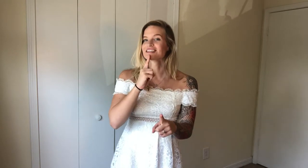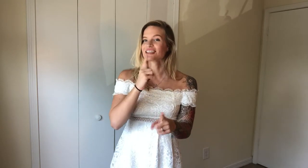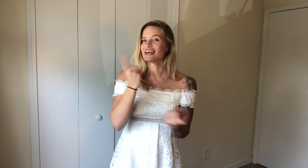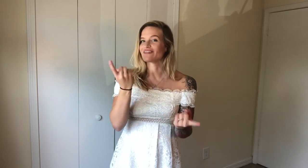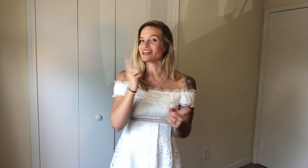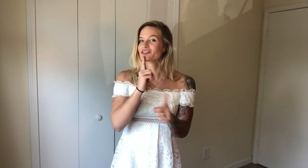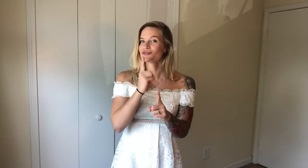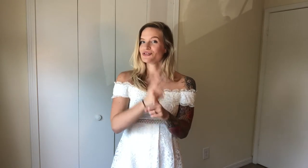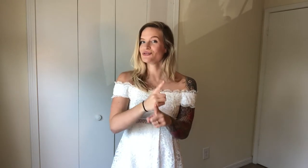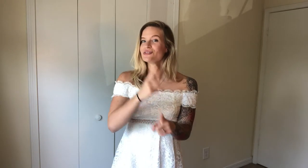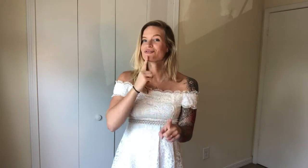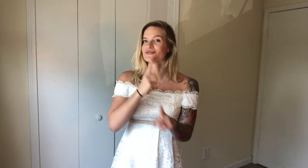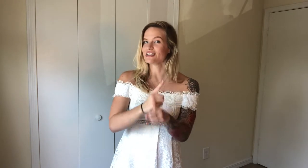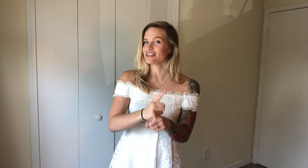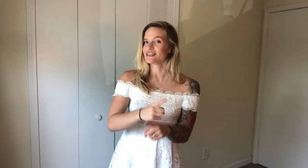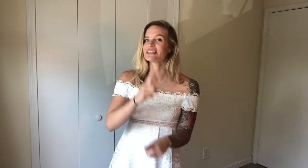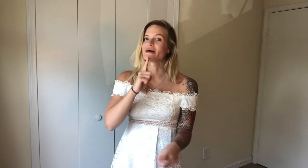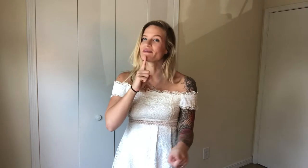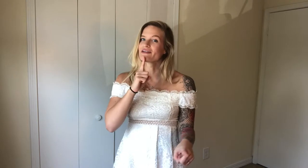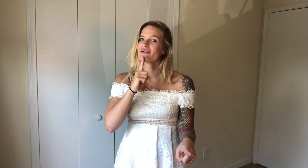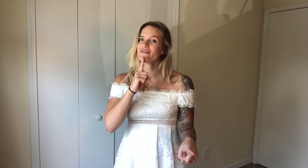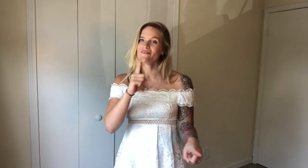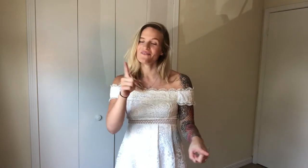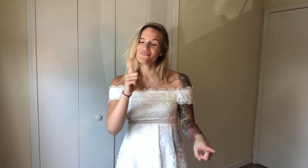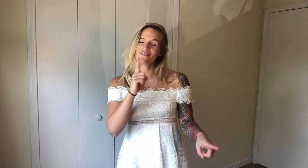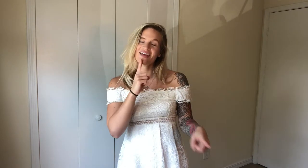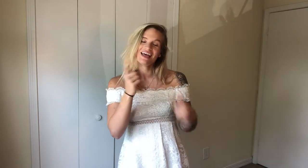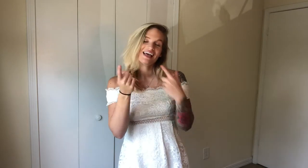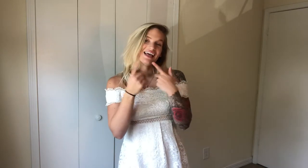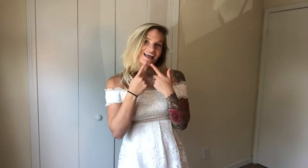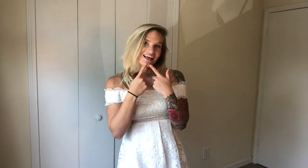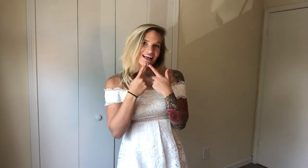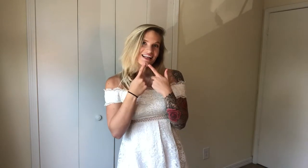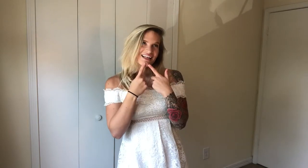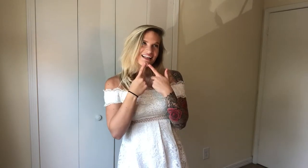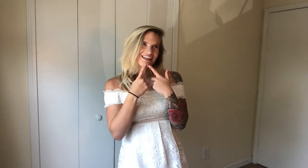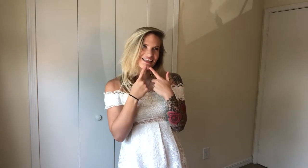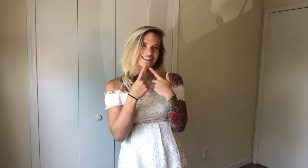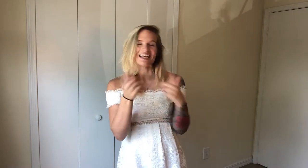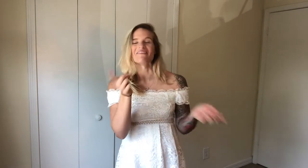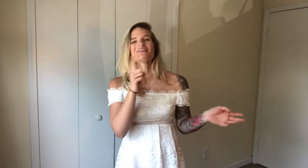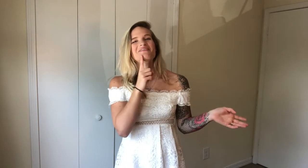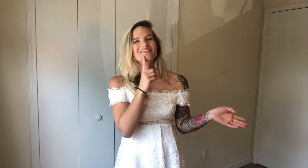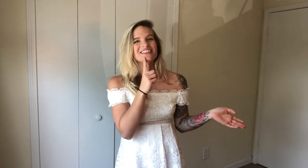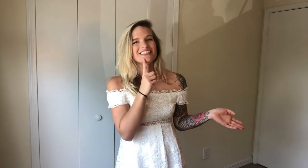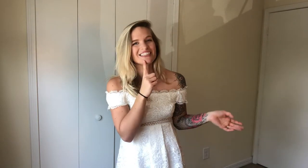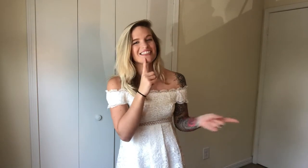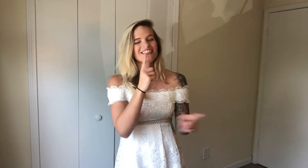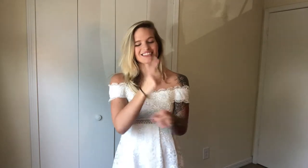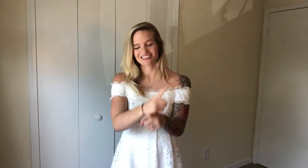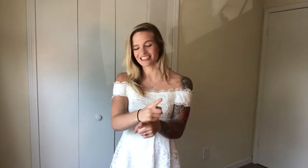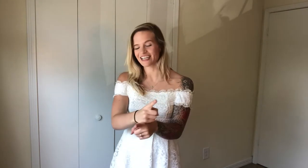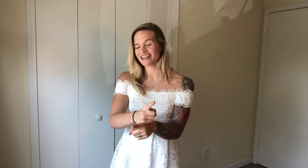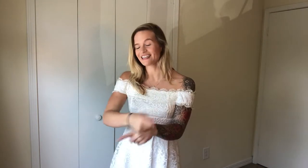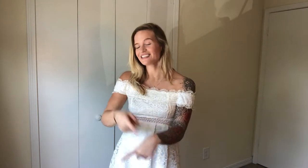kind of like true, real, tap your, tap from your chin to your hand.